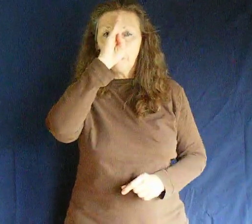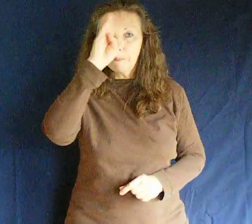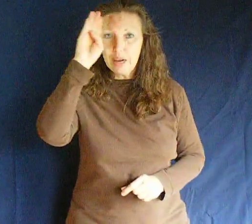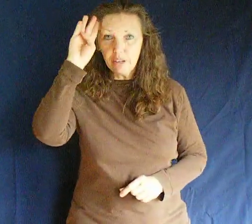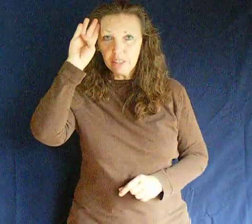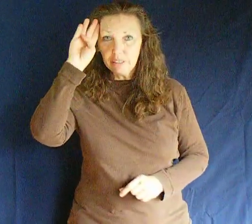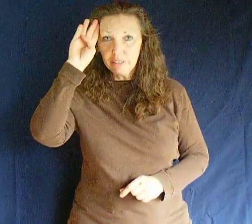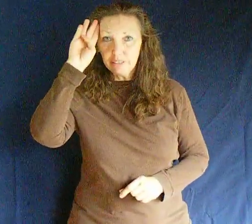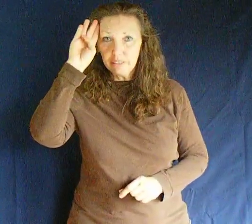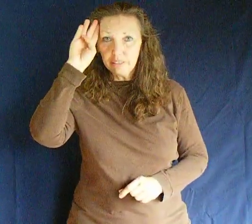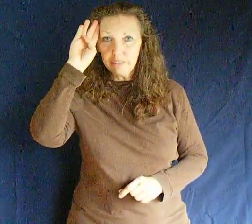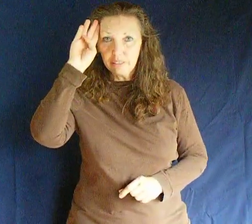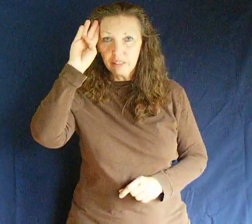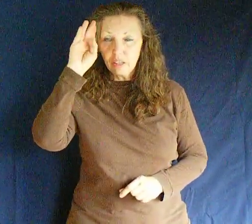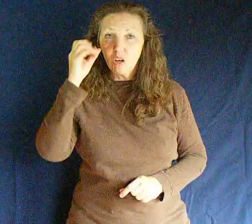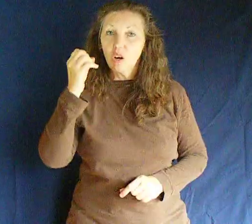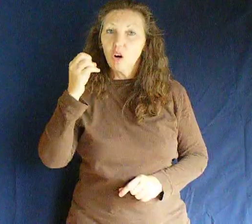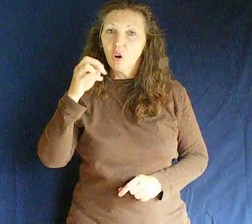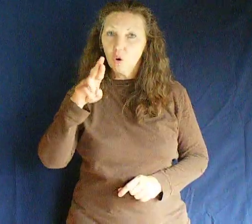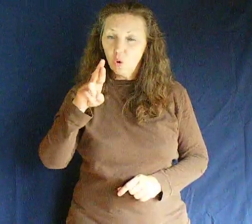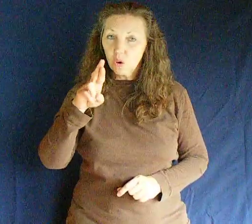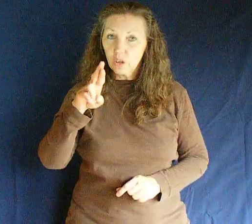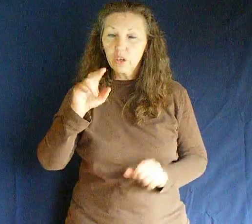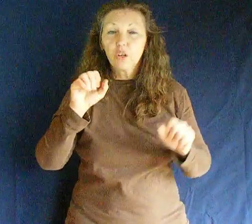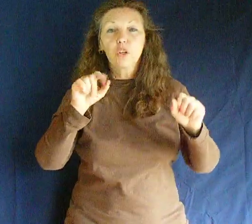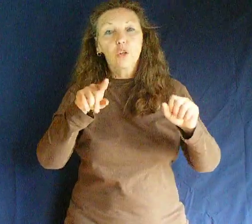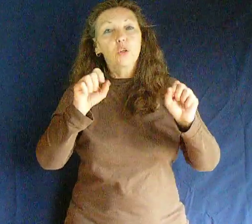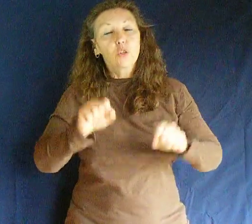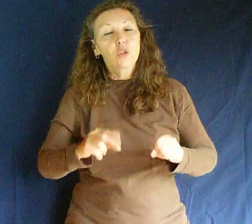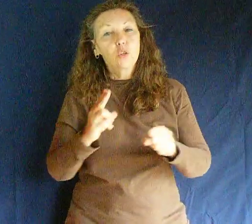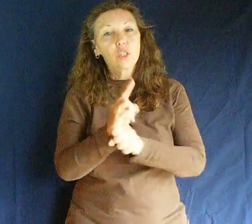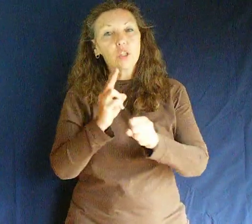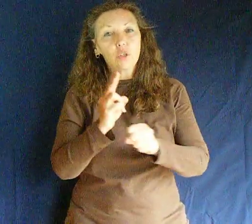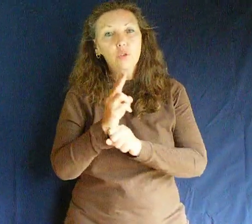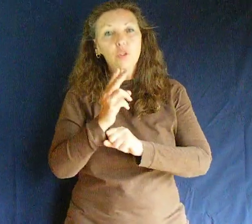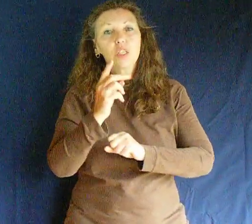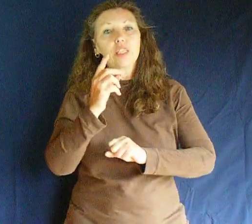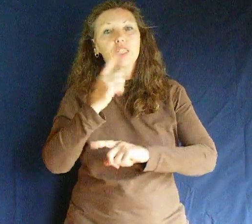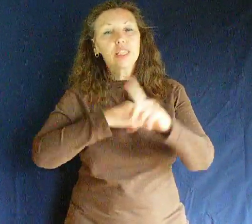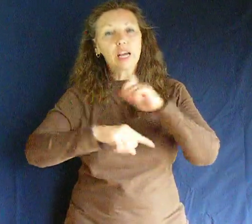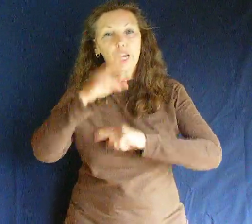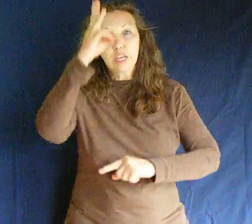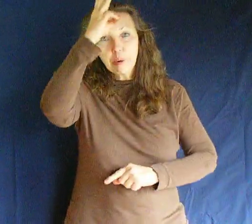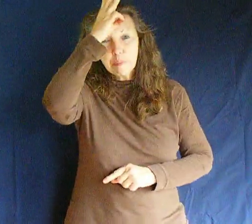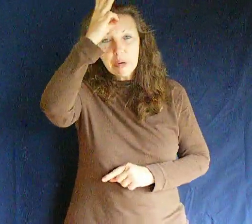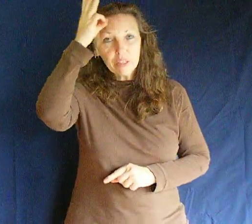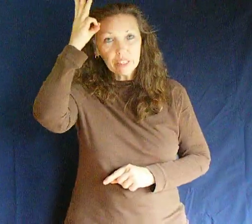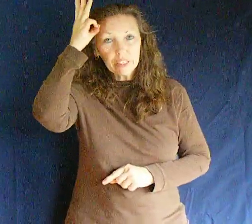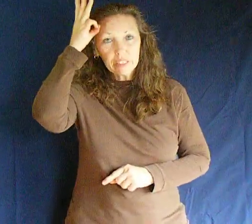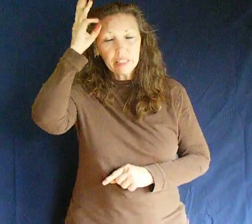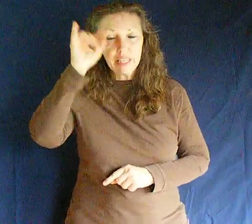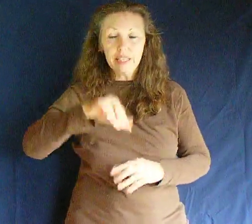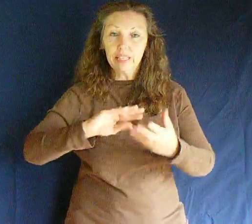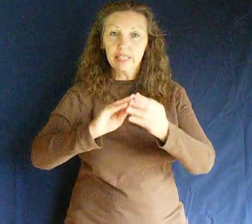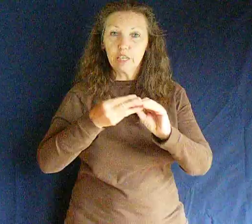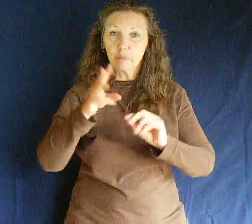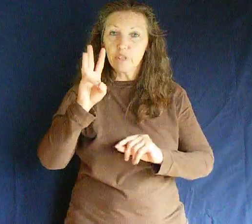Barren. Or, you can use the sign barren. That's the number